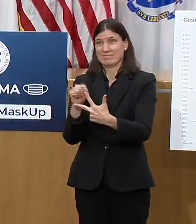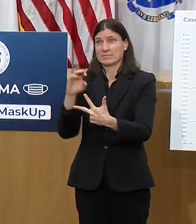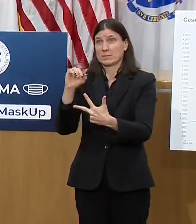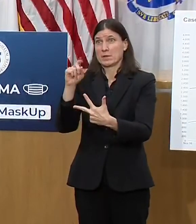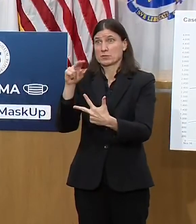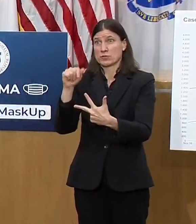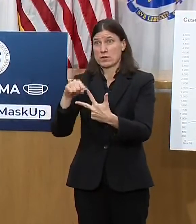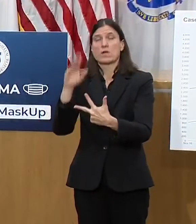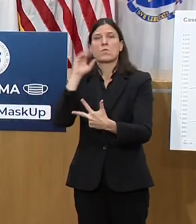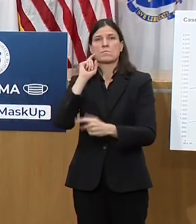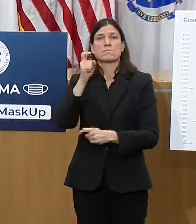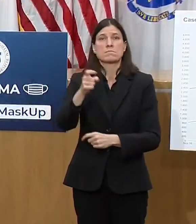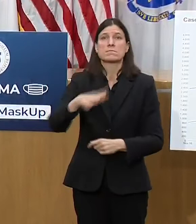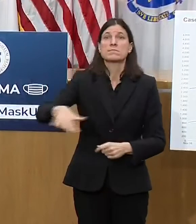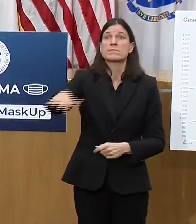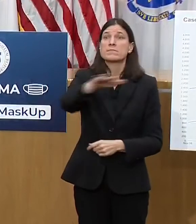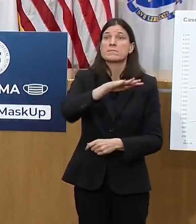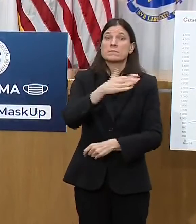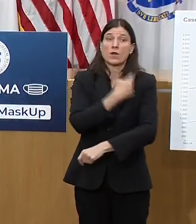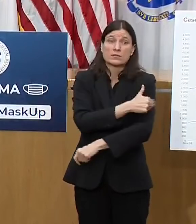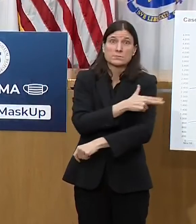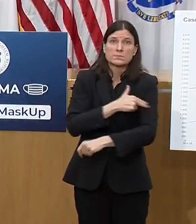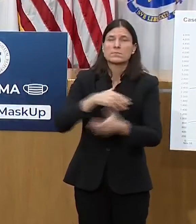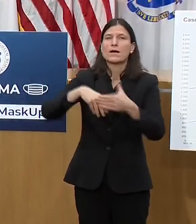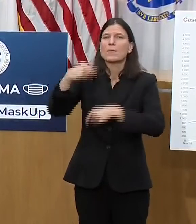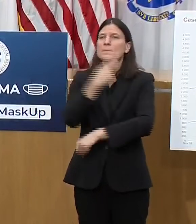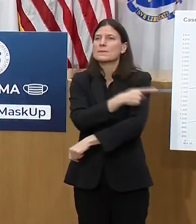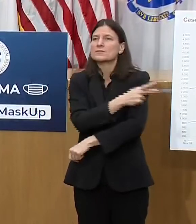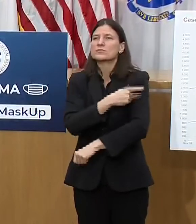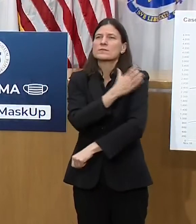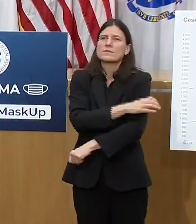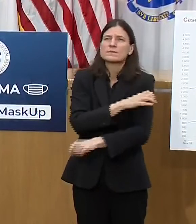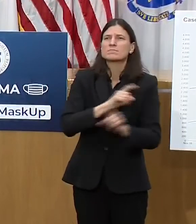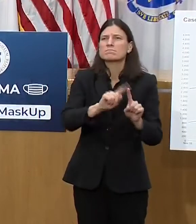receive about 300,000 doses, as I said, by the end of the year.